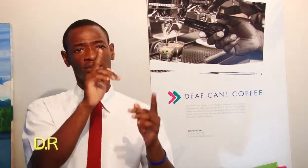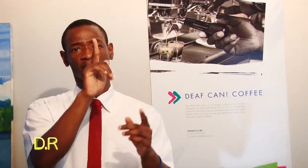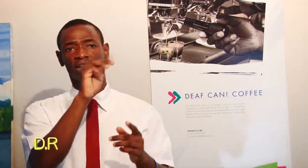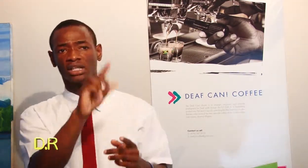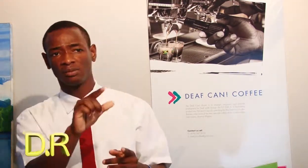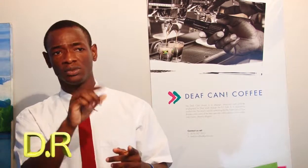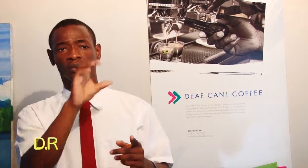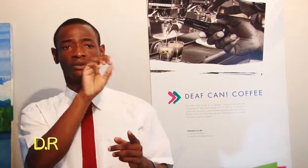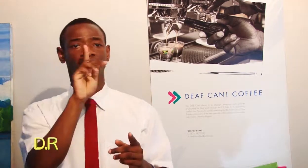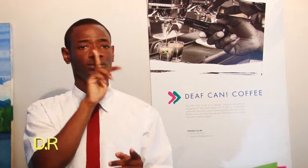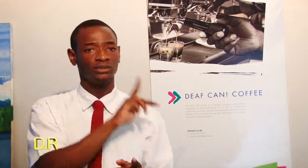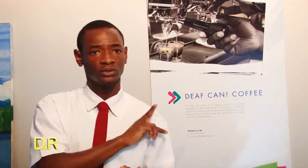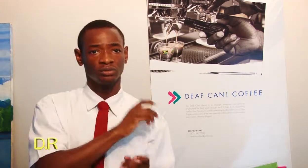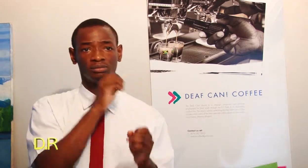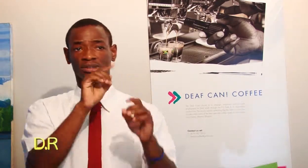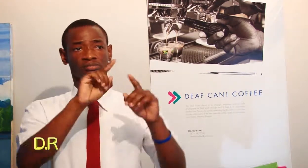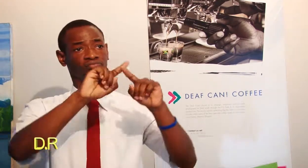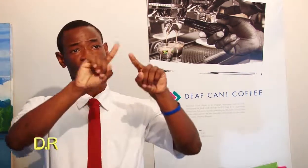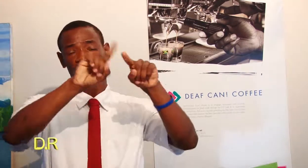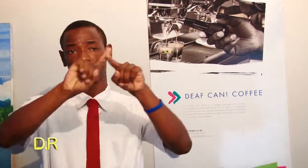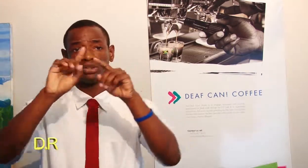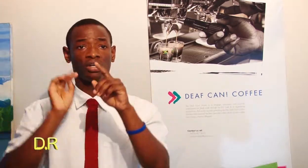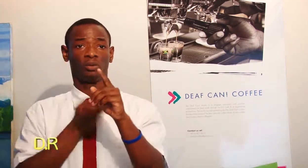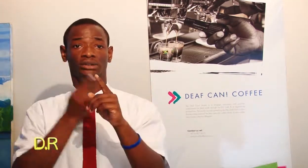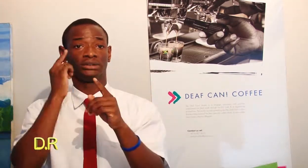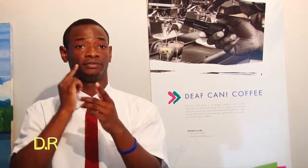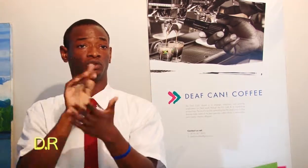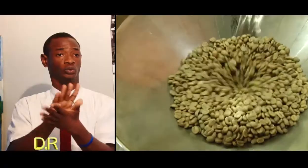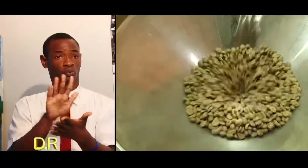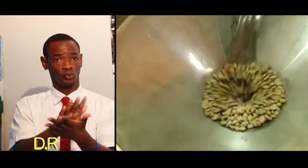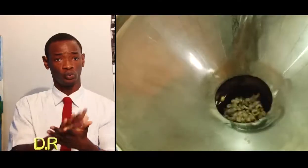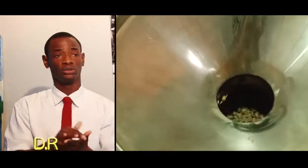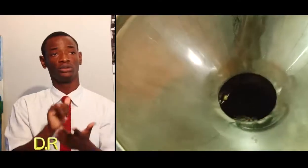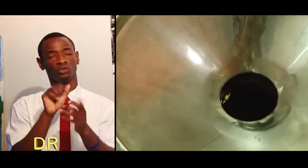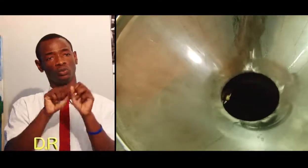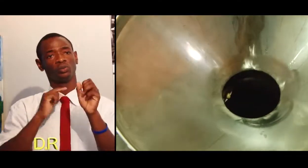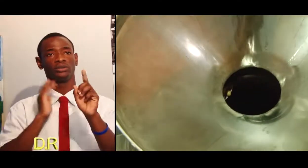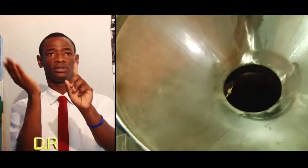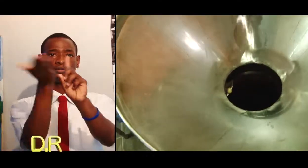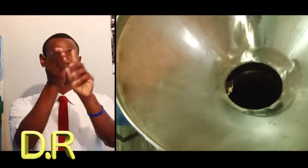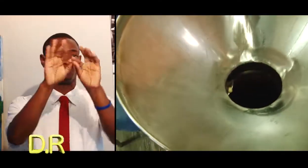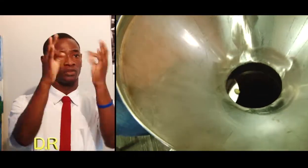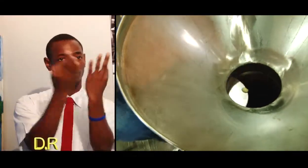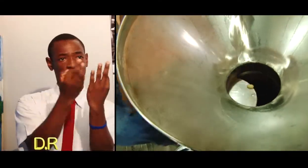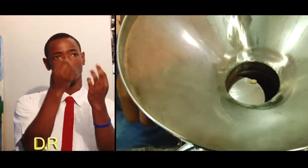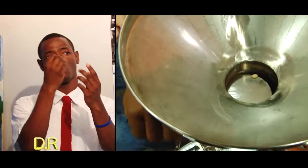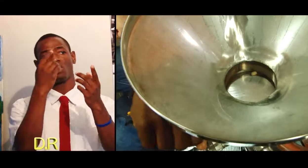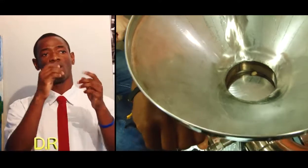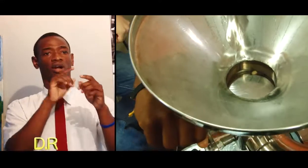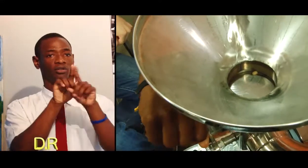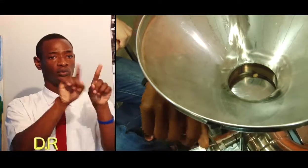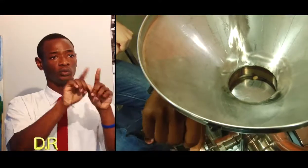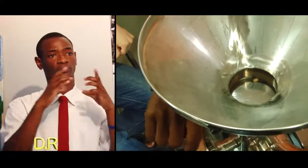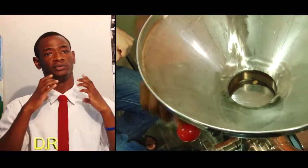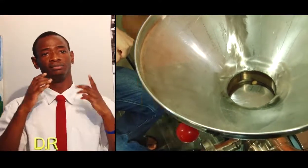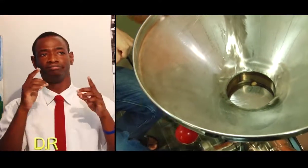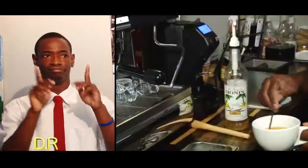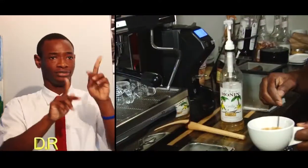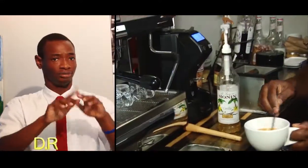in Kingston. There's Deaf schools all over Jamaica and it doesn't even have to be CCD. We just want families to get their kids into schools because that's so important for them. So we want to